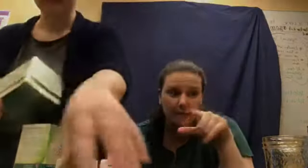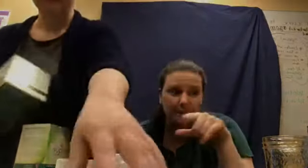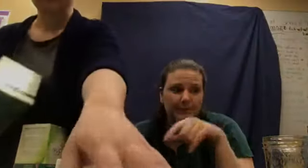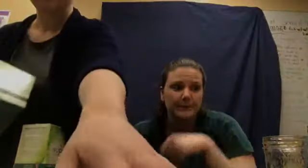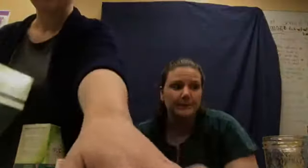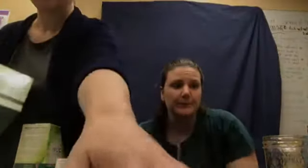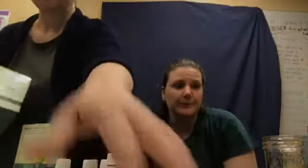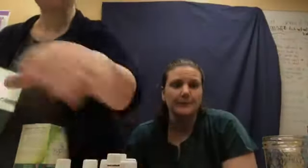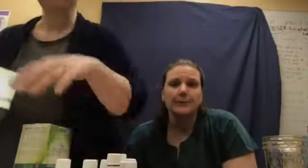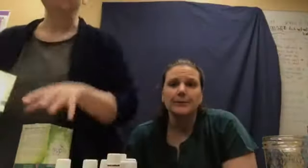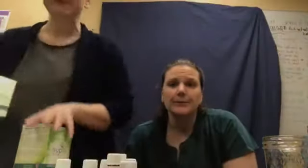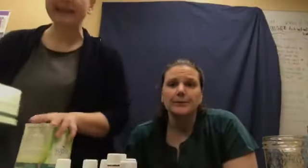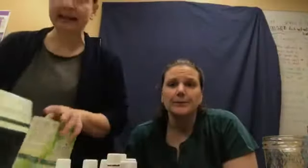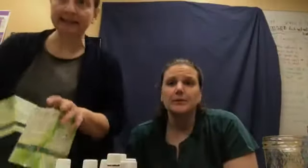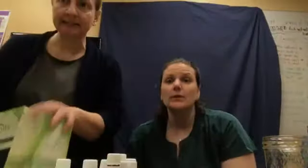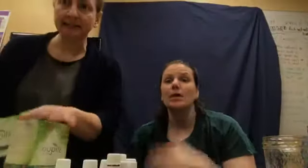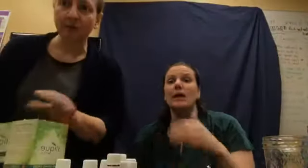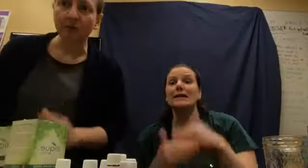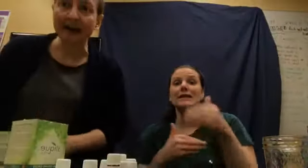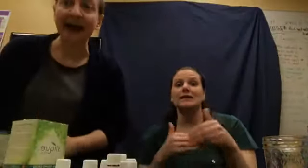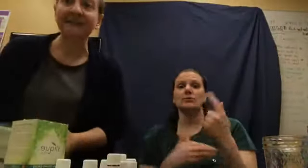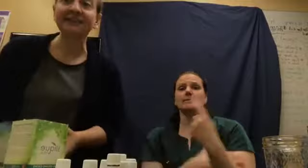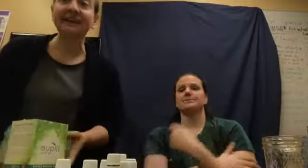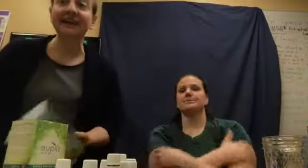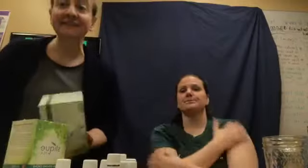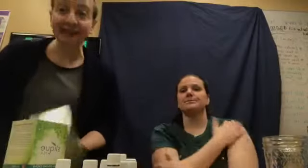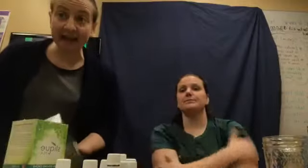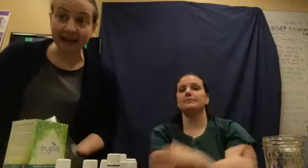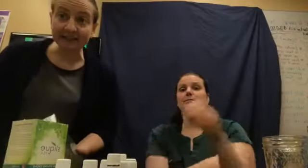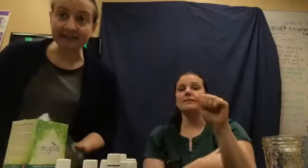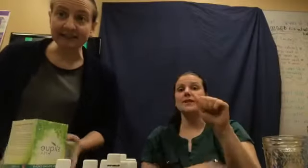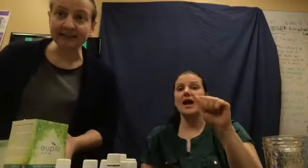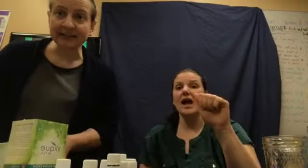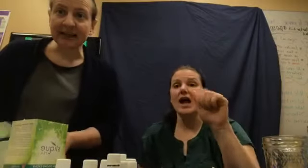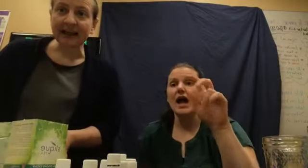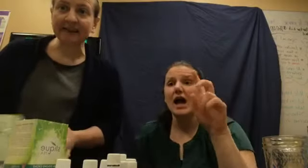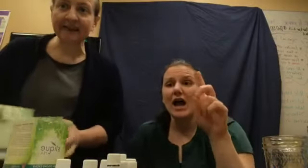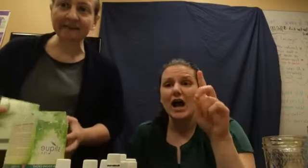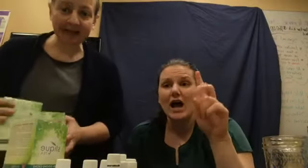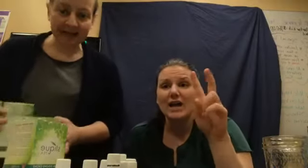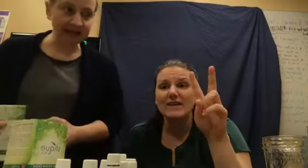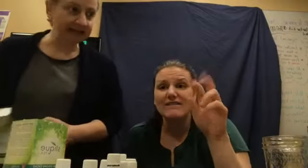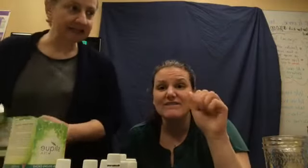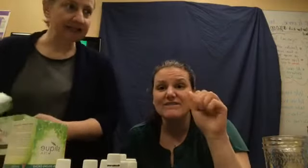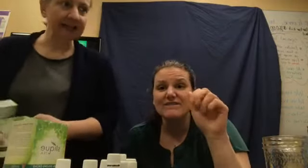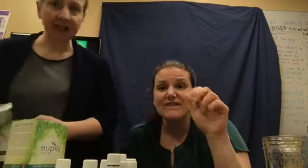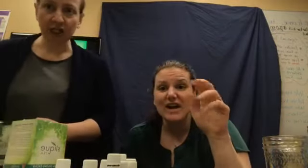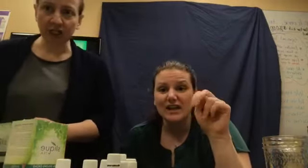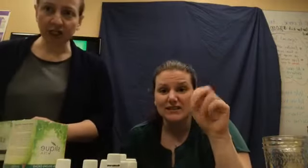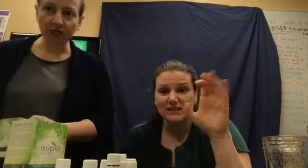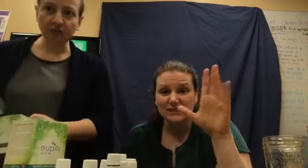Okay. Next, we have the Advanced. And, the Advanced includes